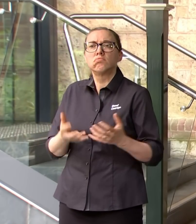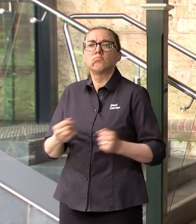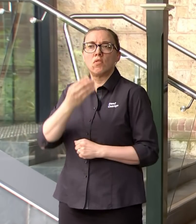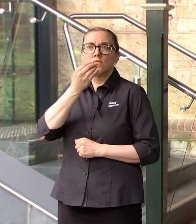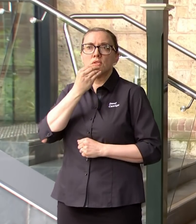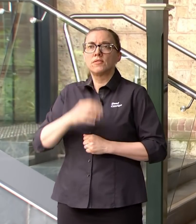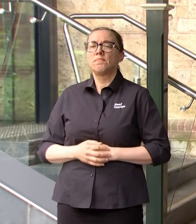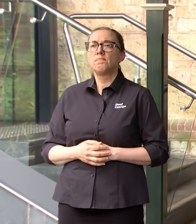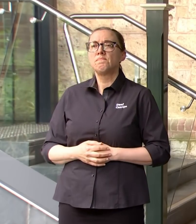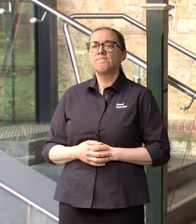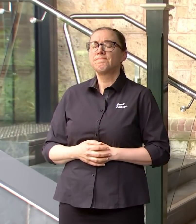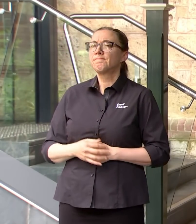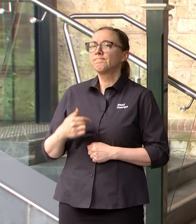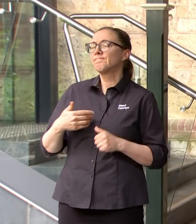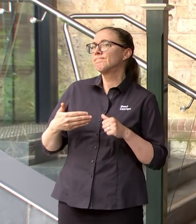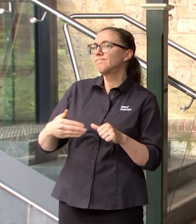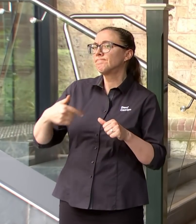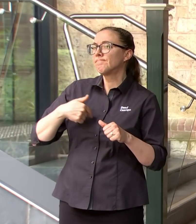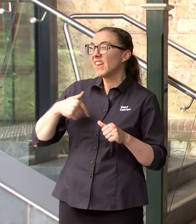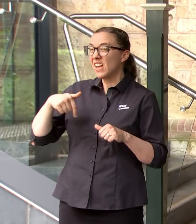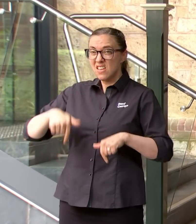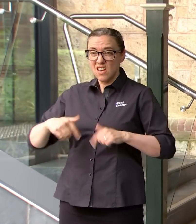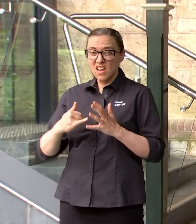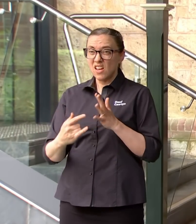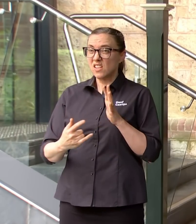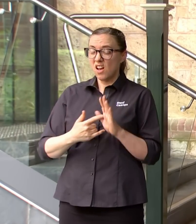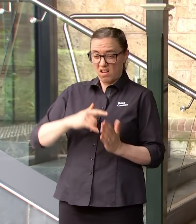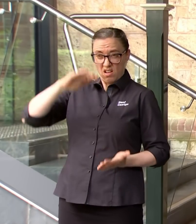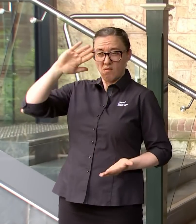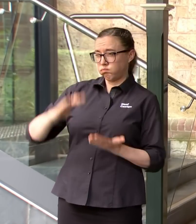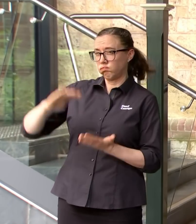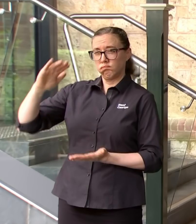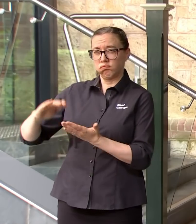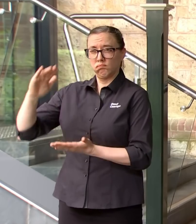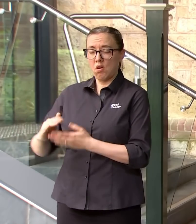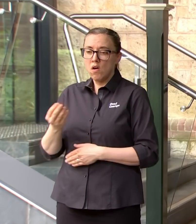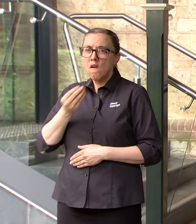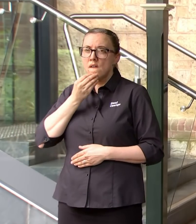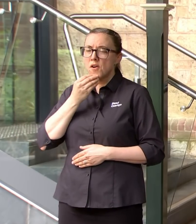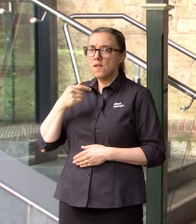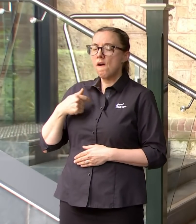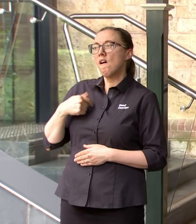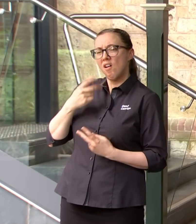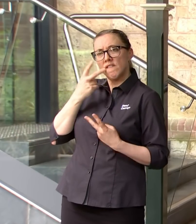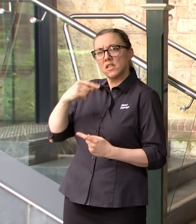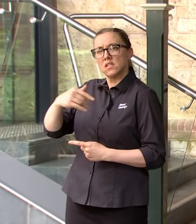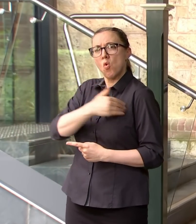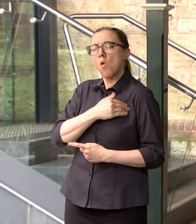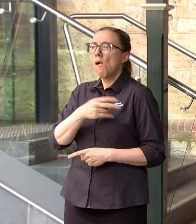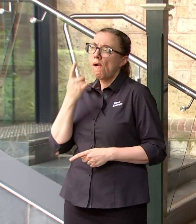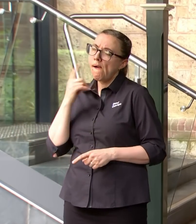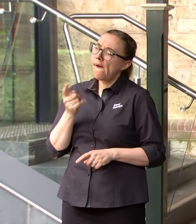acute shortage here in South Australia. I've been to several supermarkets this morning trying to eye it for myself because there were some